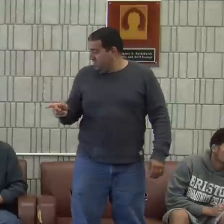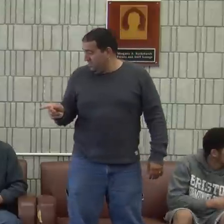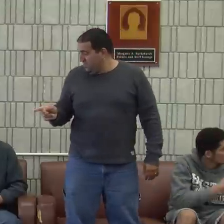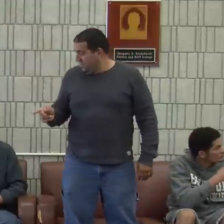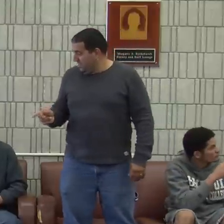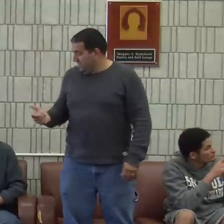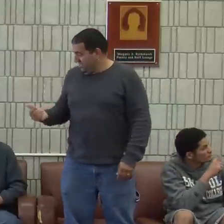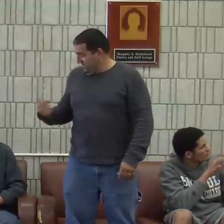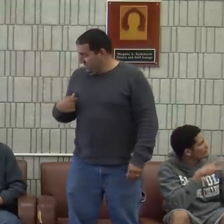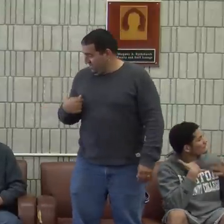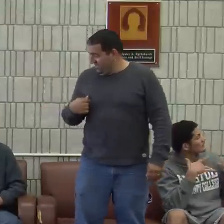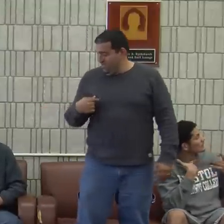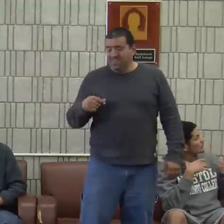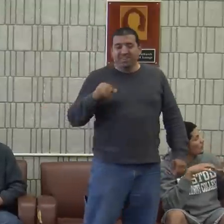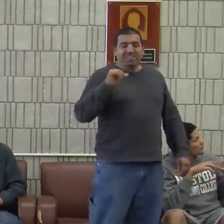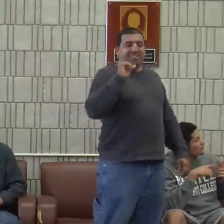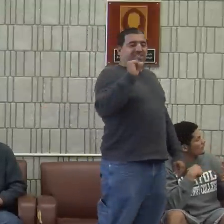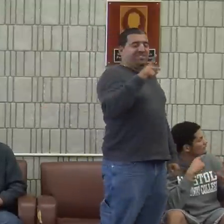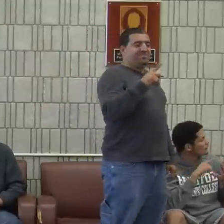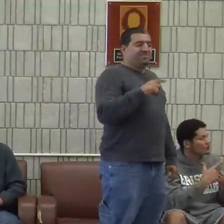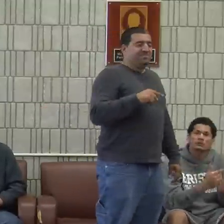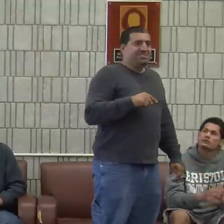Sorry, you go ahead, Jose. Okay.